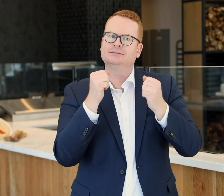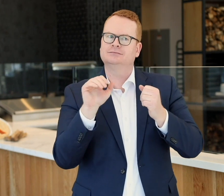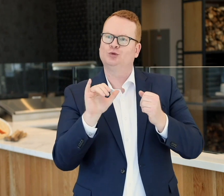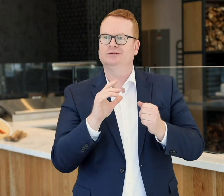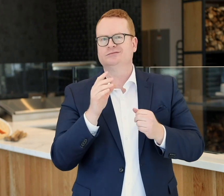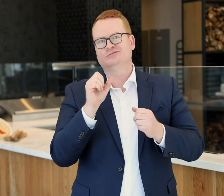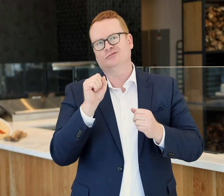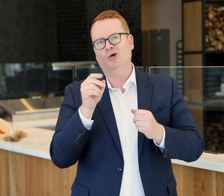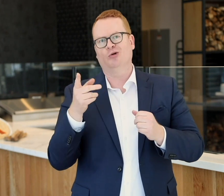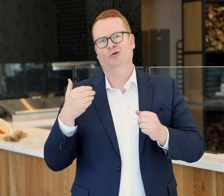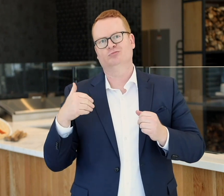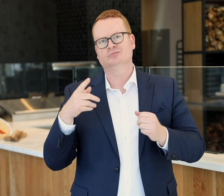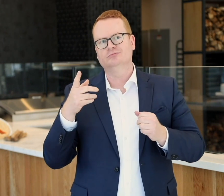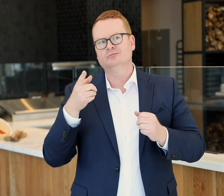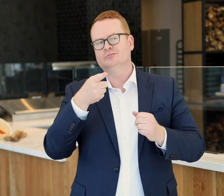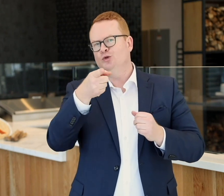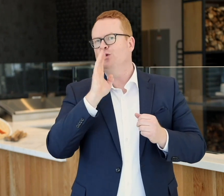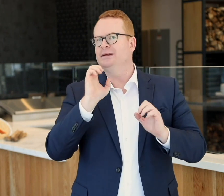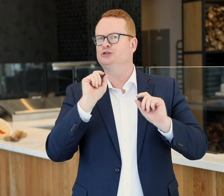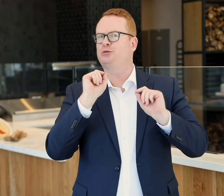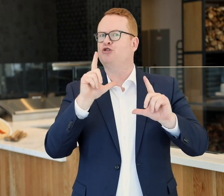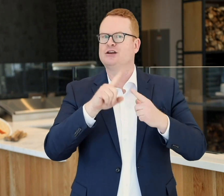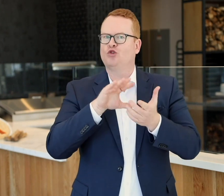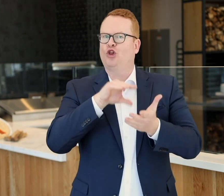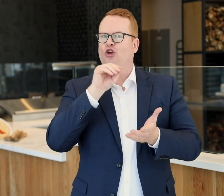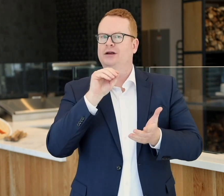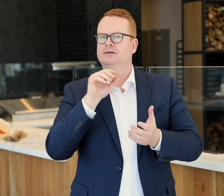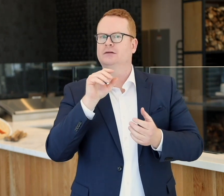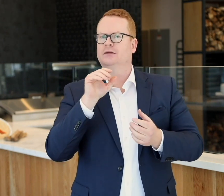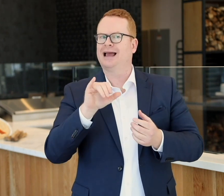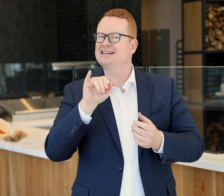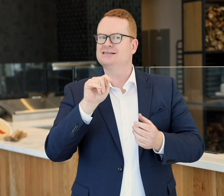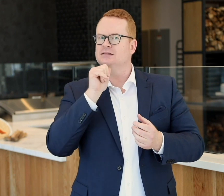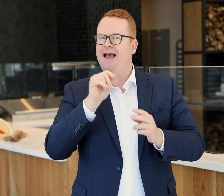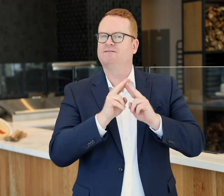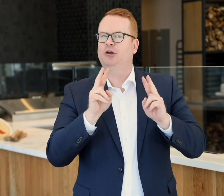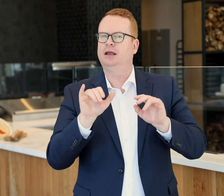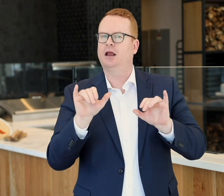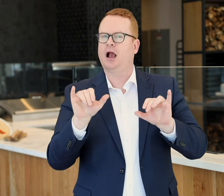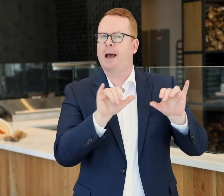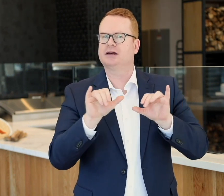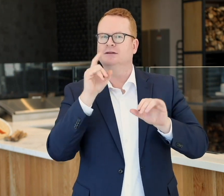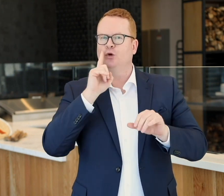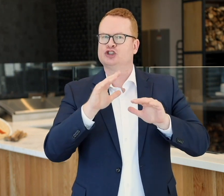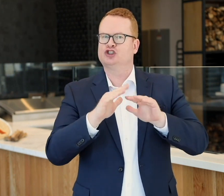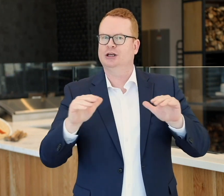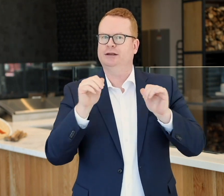were fluent in sign language, which you may be surprised to find out is not very common for deaf children with